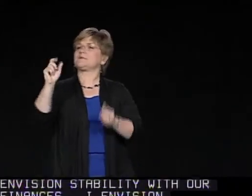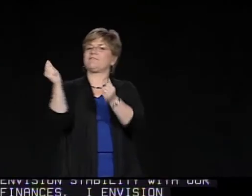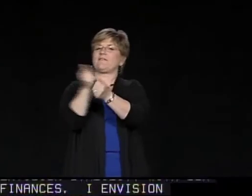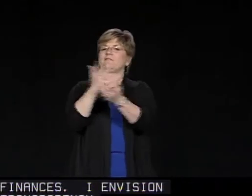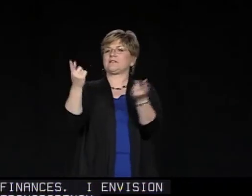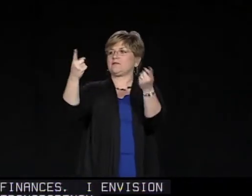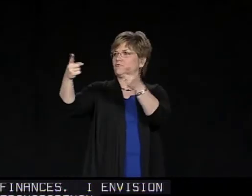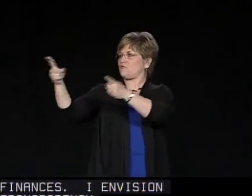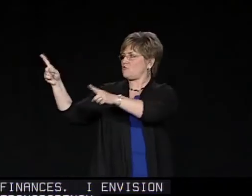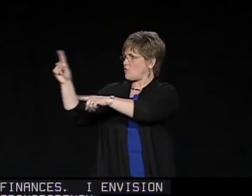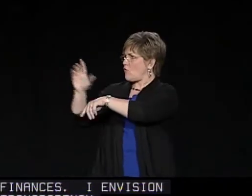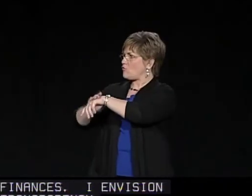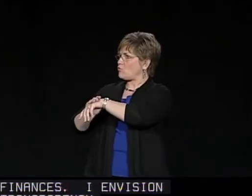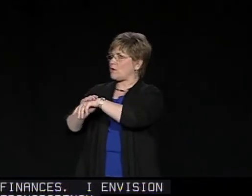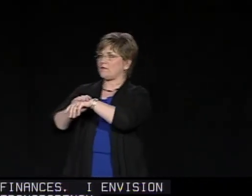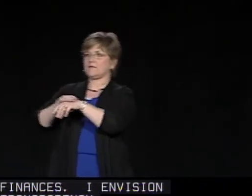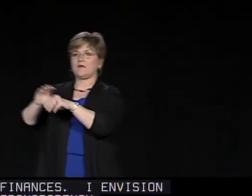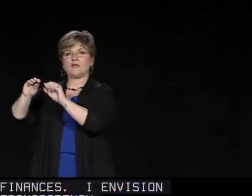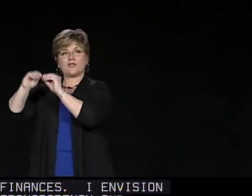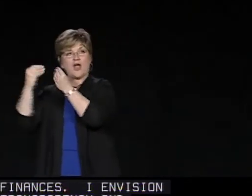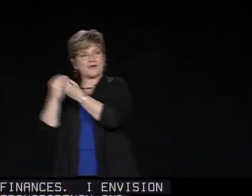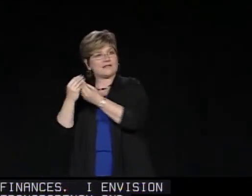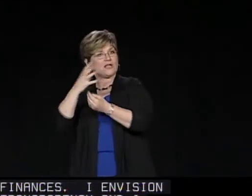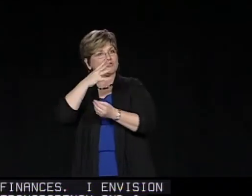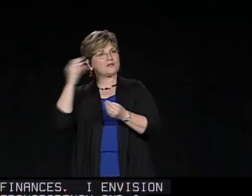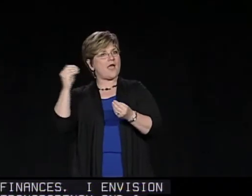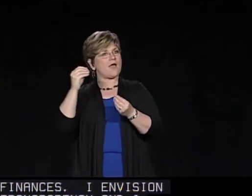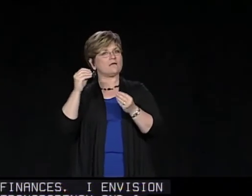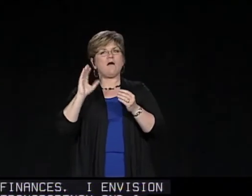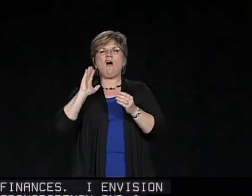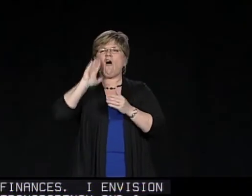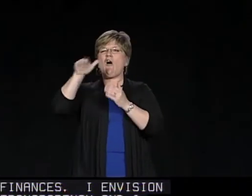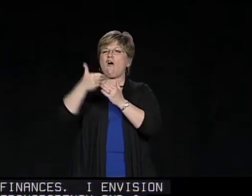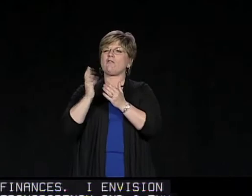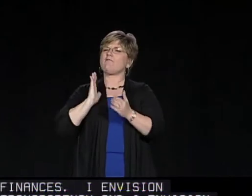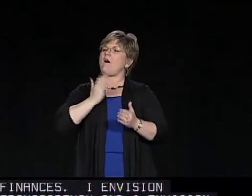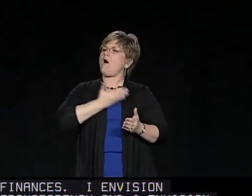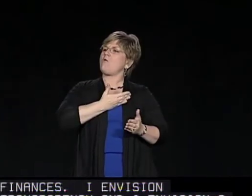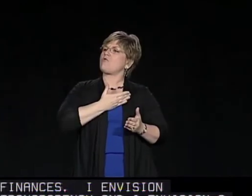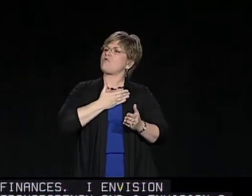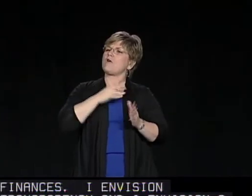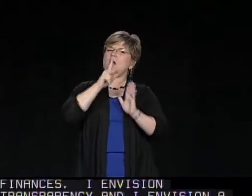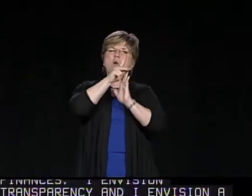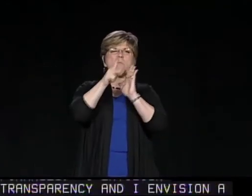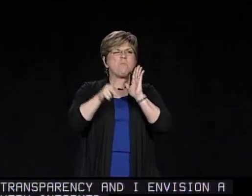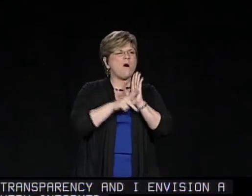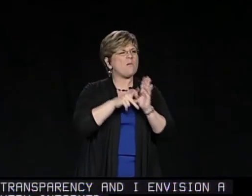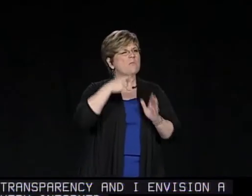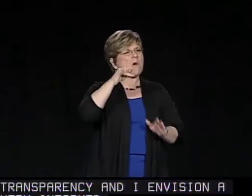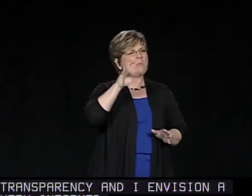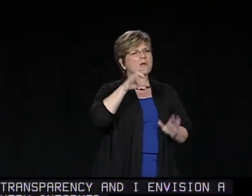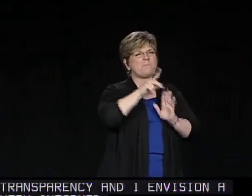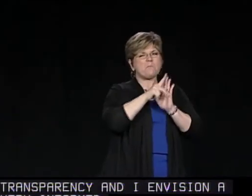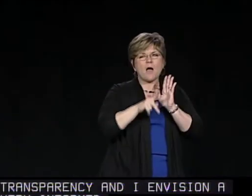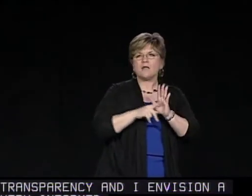And I envision a very informed organization about what is going on in the world and in our community.